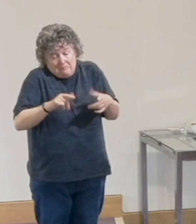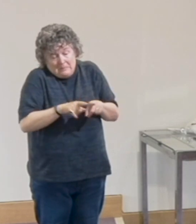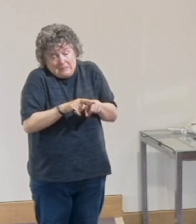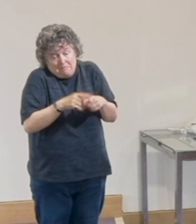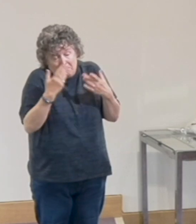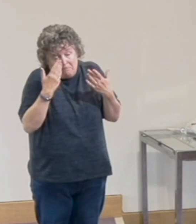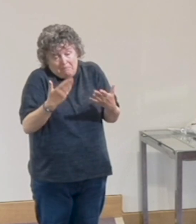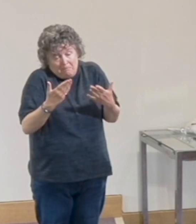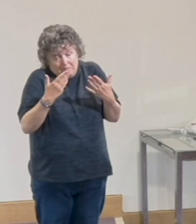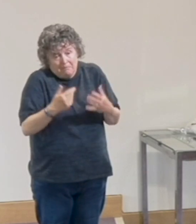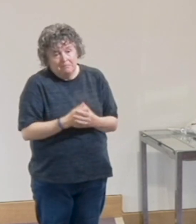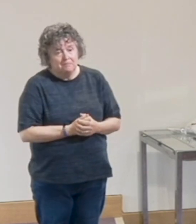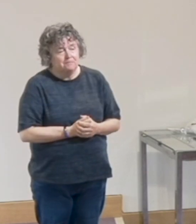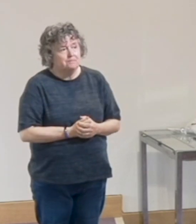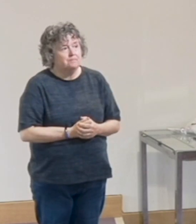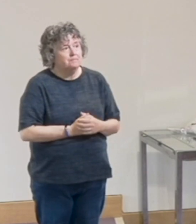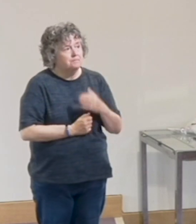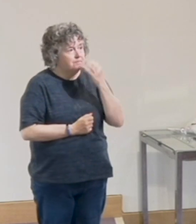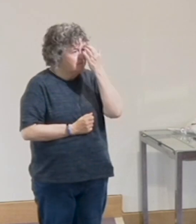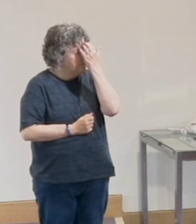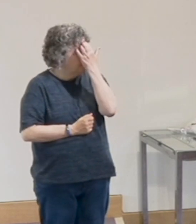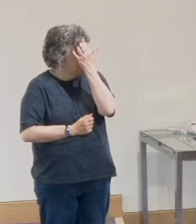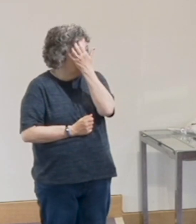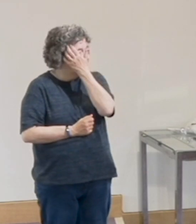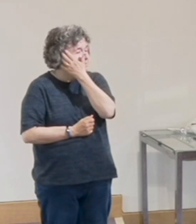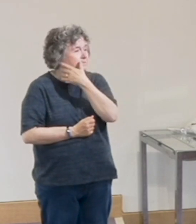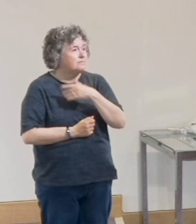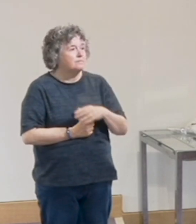clearer. It certainly did for me.